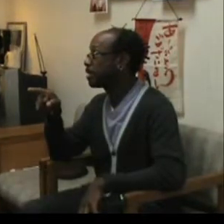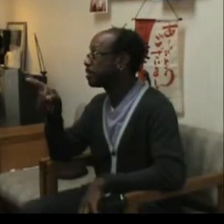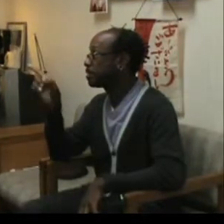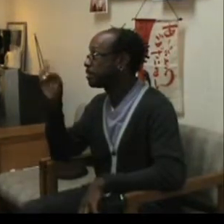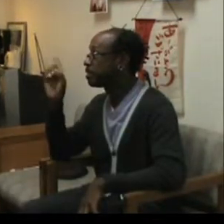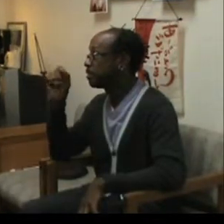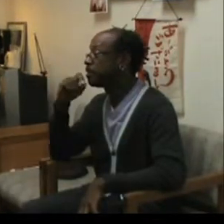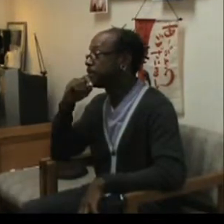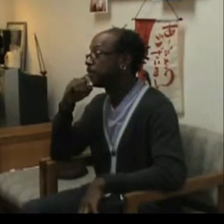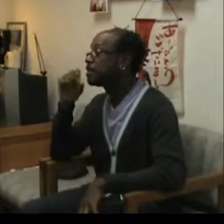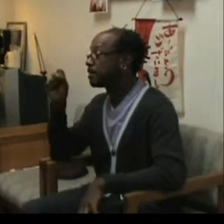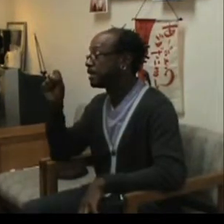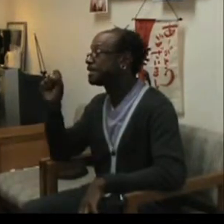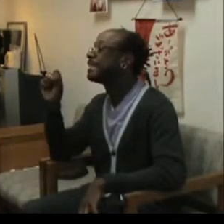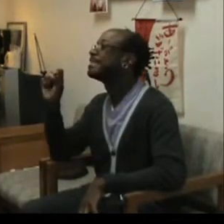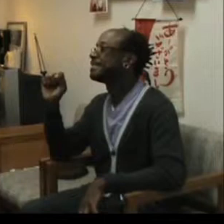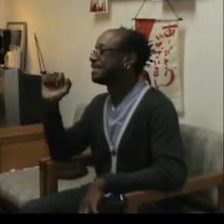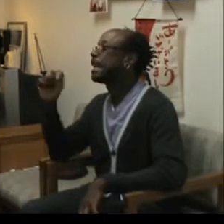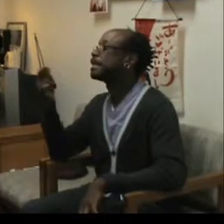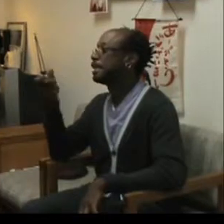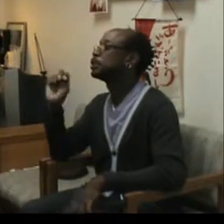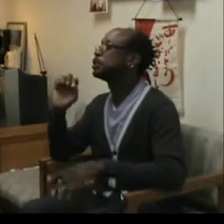happens? Stagnation happens with inactivity also.